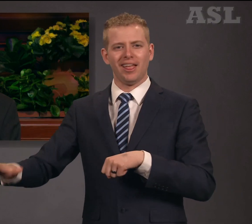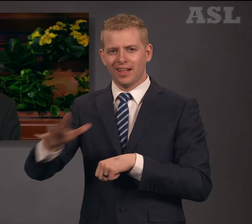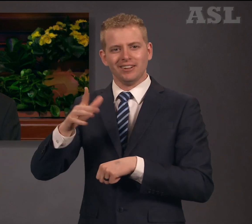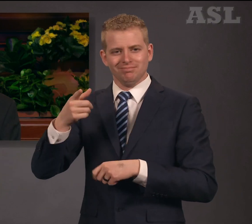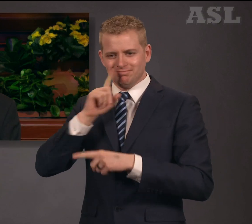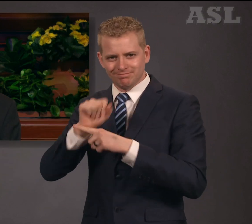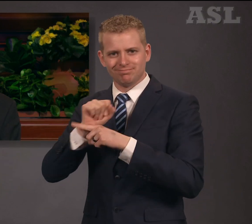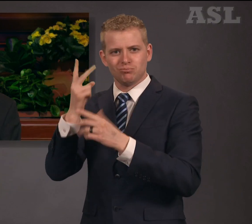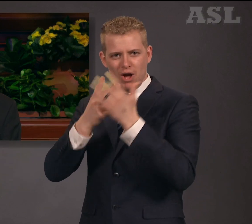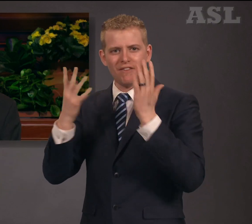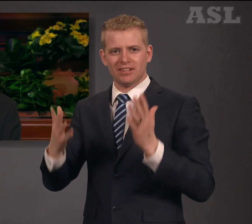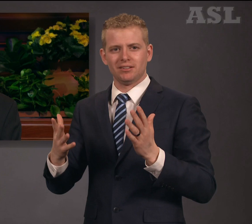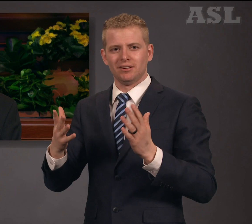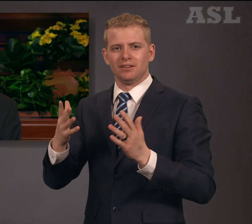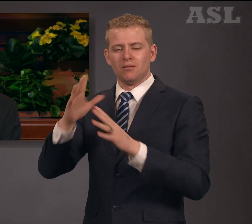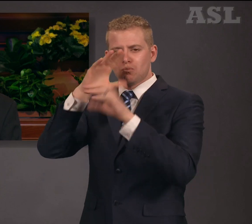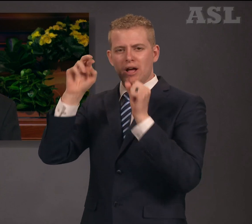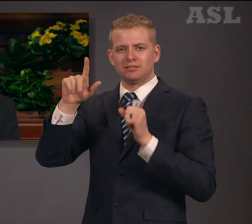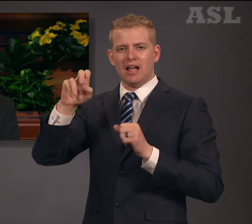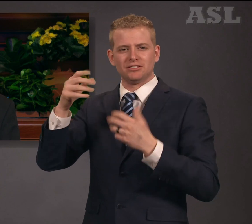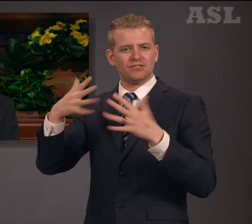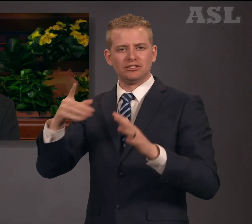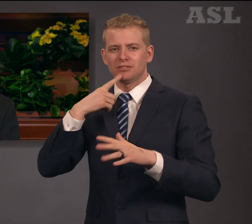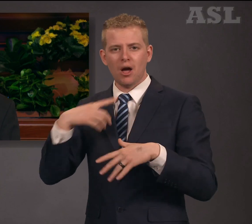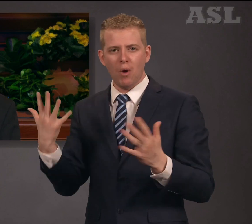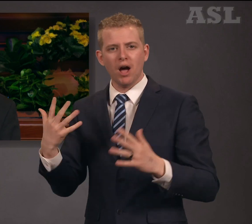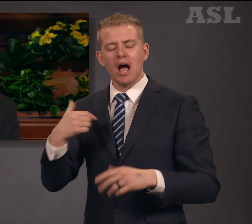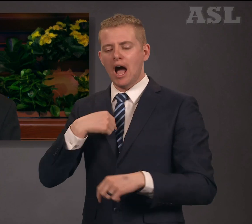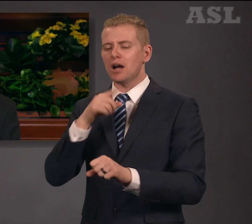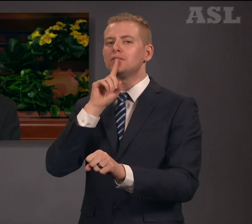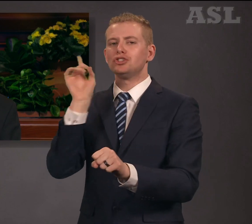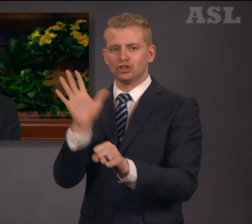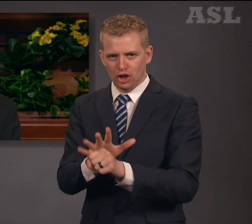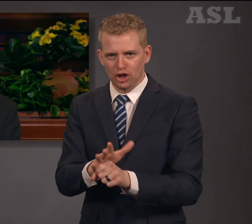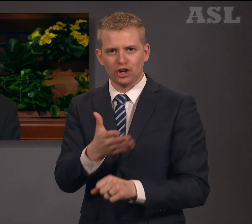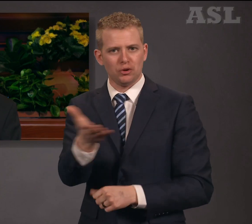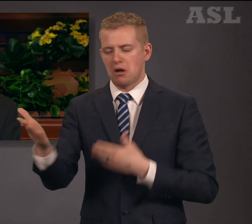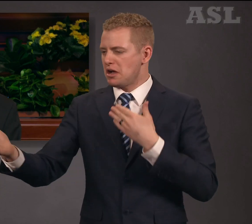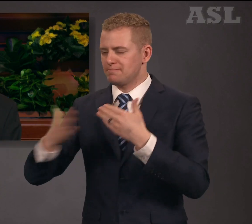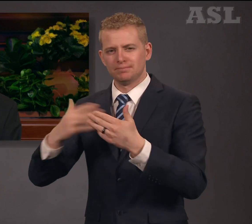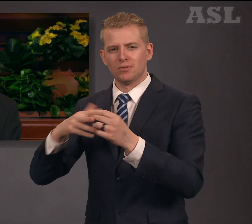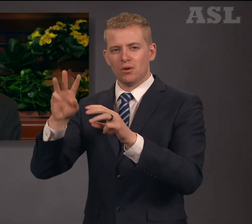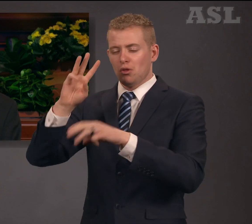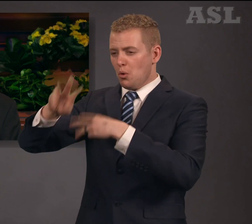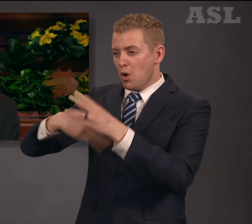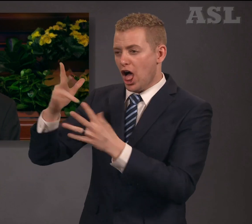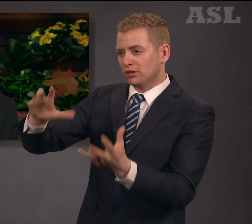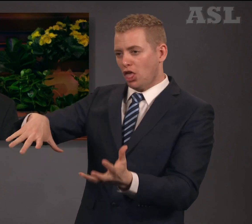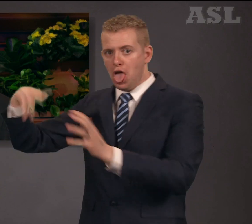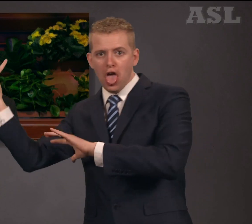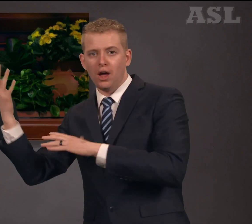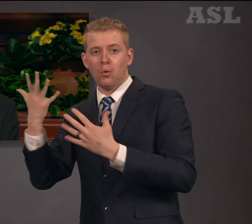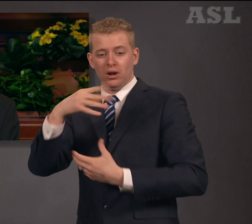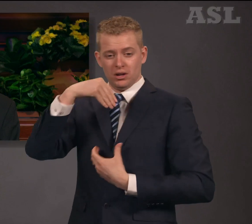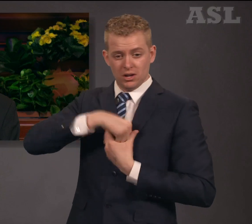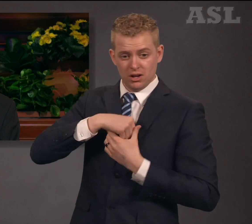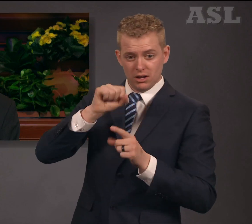my assurance that, regardless of the world's condition and your personal circumstances,